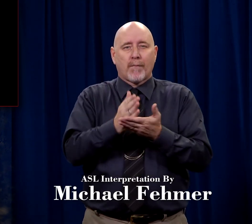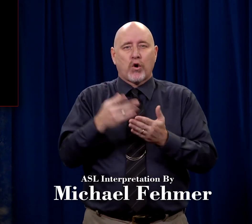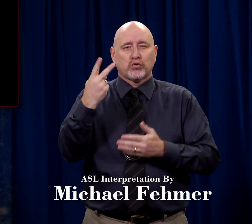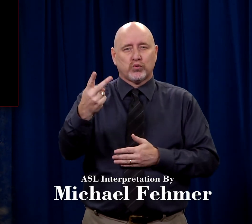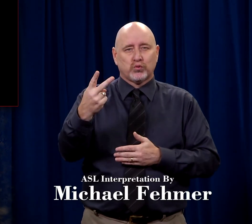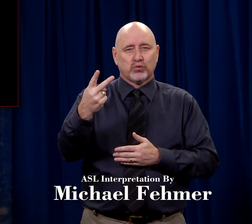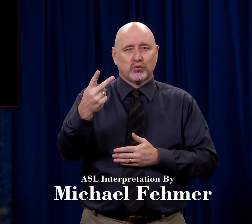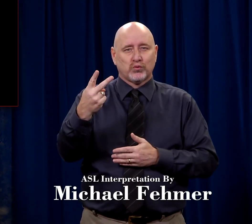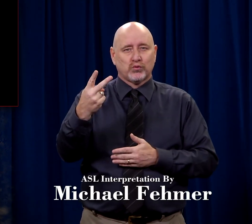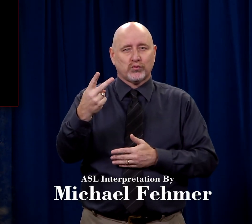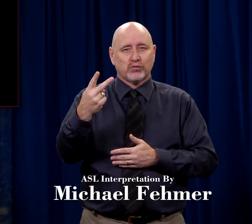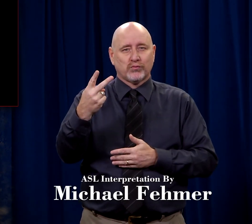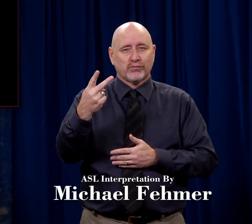in part two of this presentation.